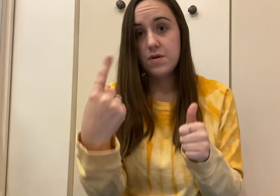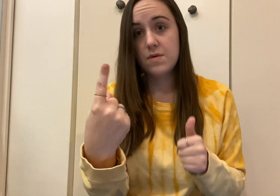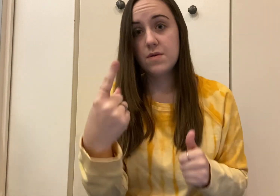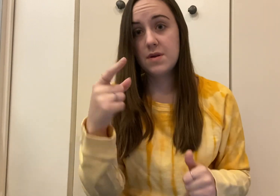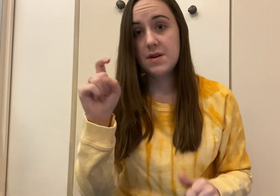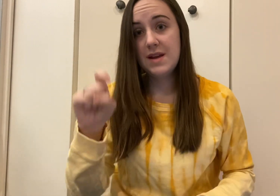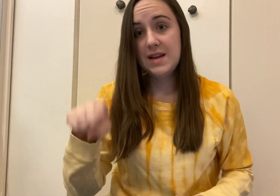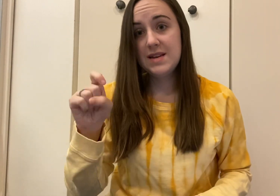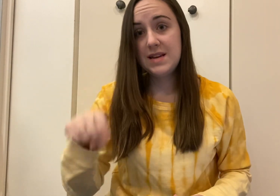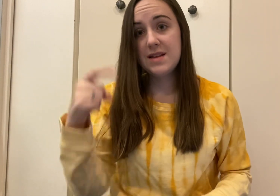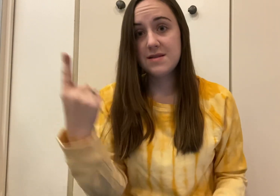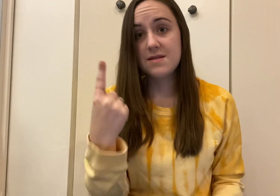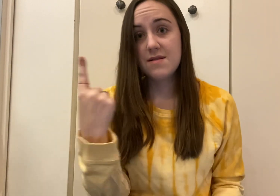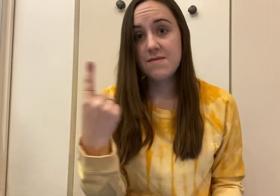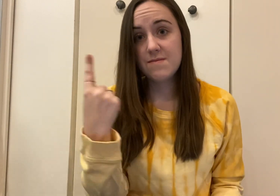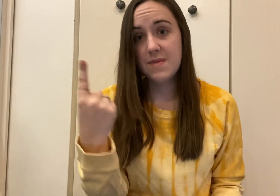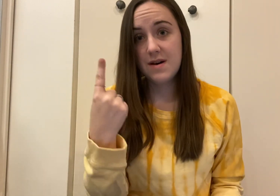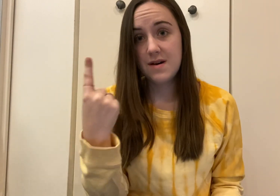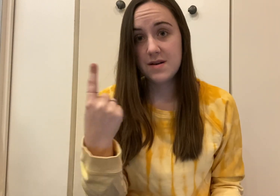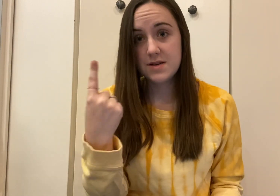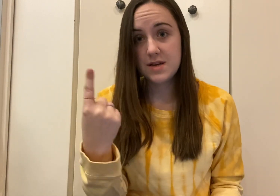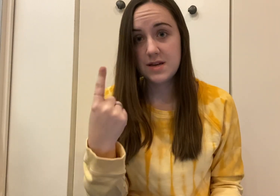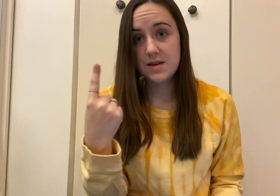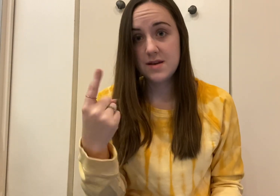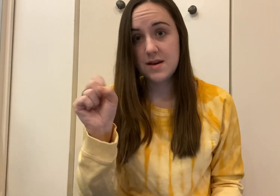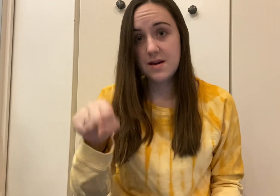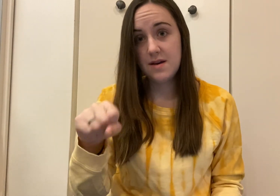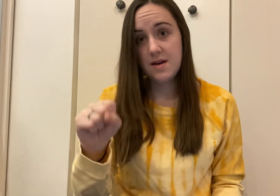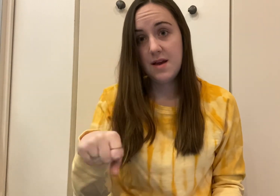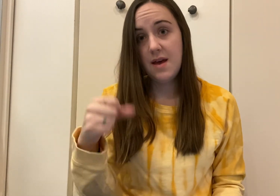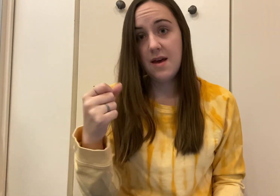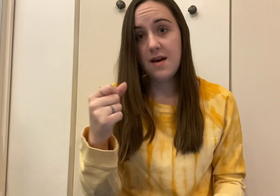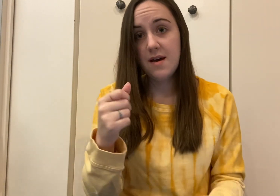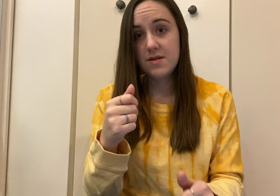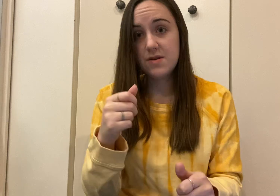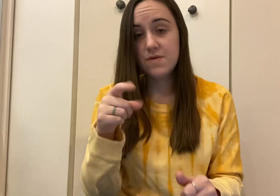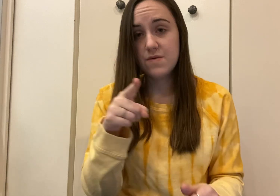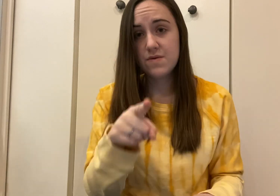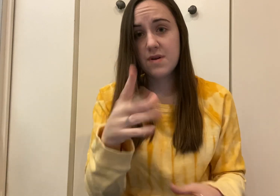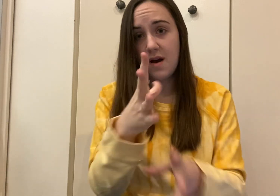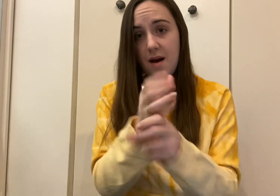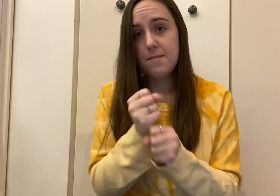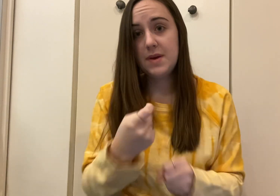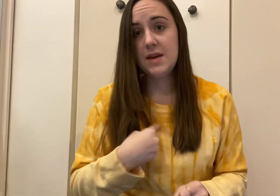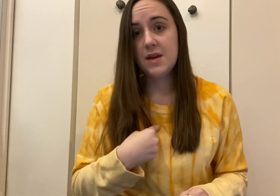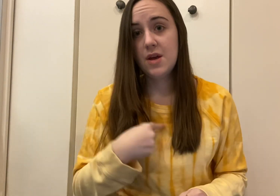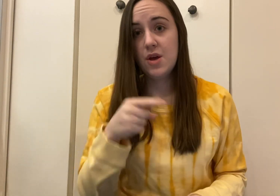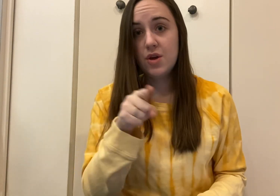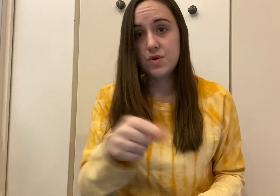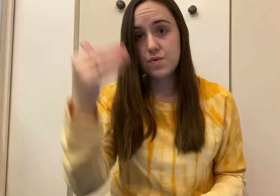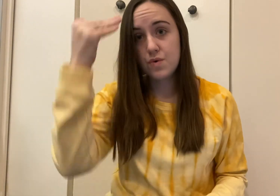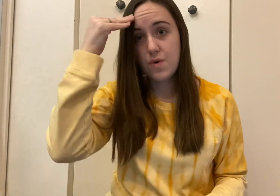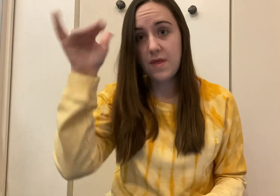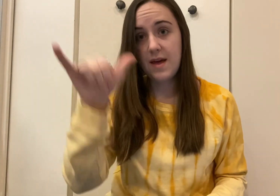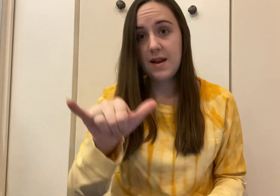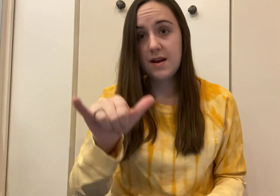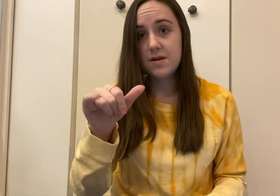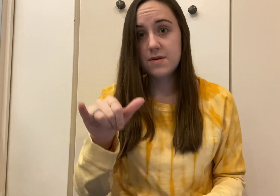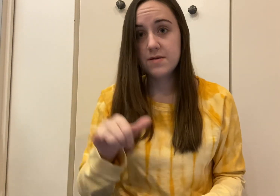Everybody needs somebody, yeah, and you got me You know that I know that you